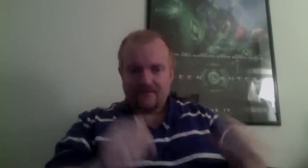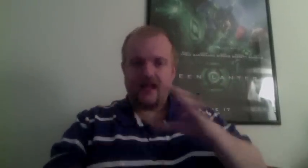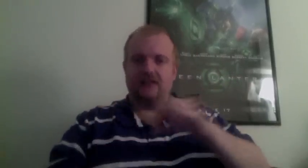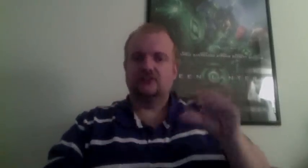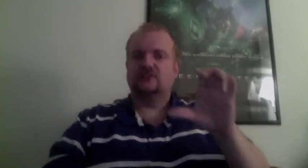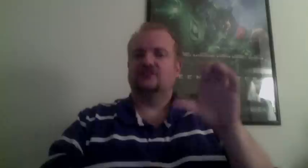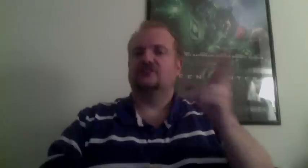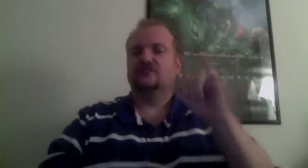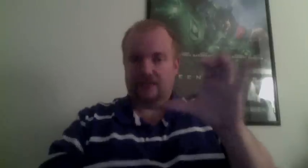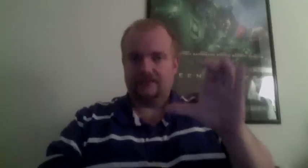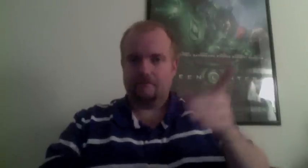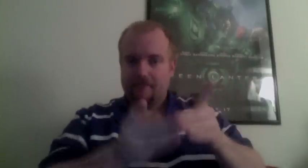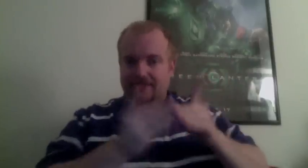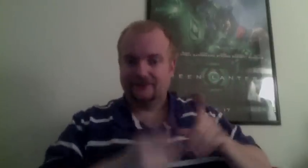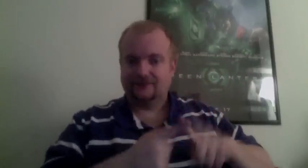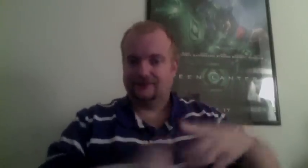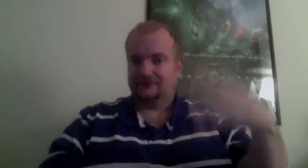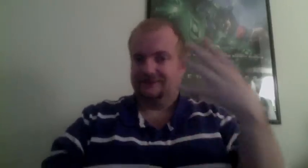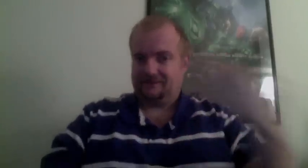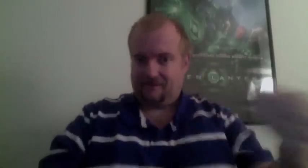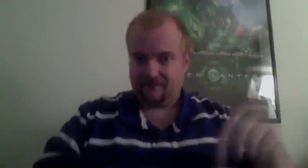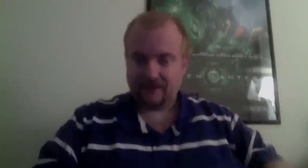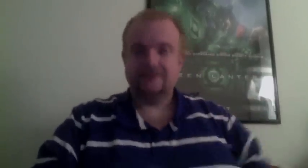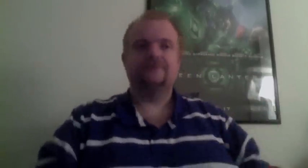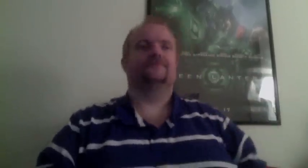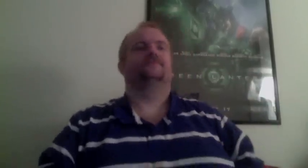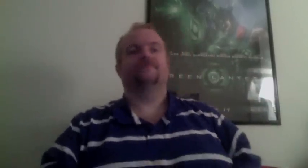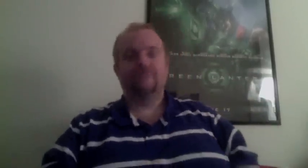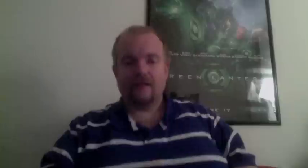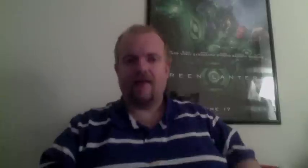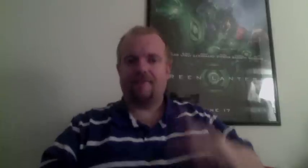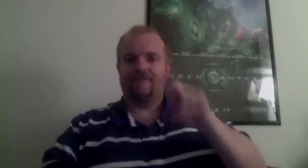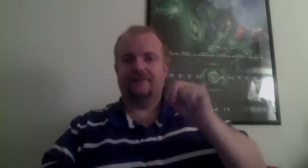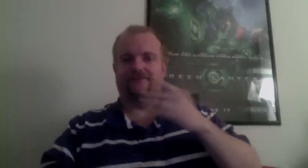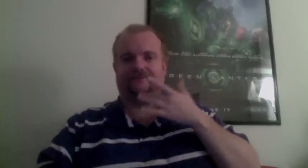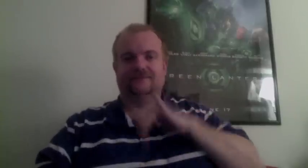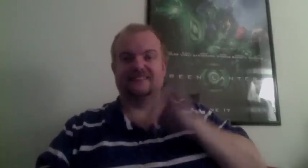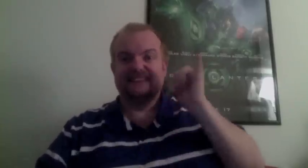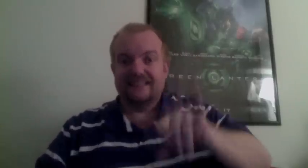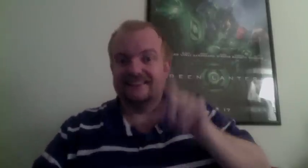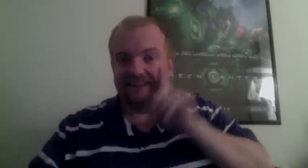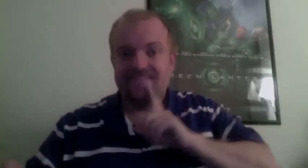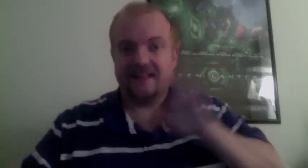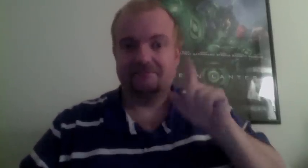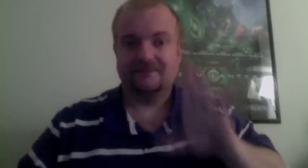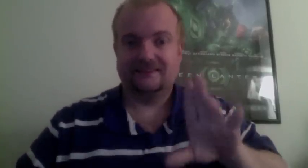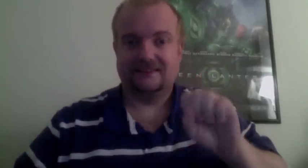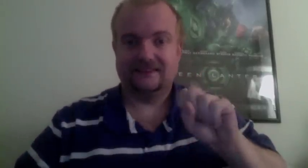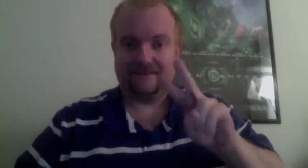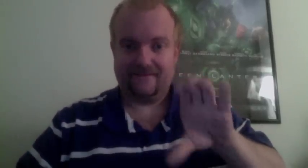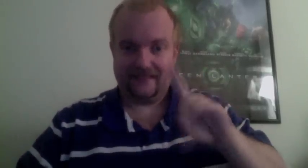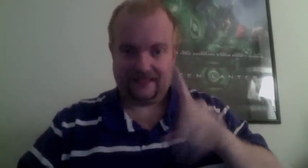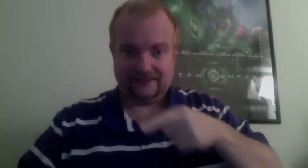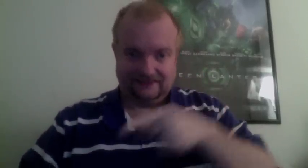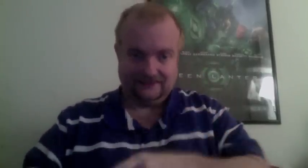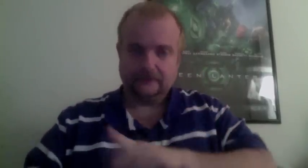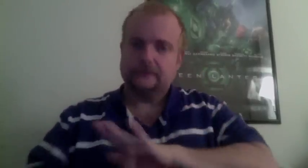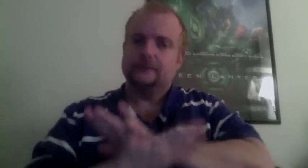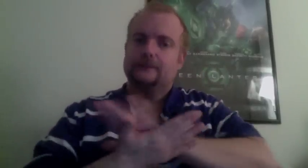the F-18 has been upgraded with so much technology and firepower that its current mission is to blast the enemy out of the sky before